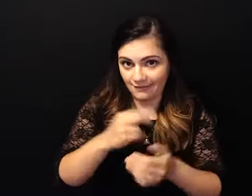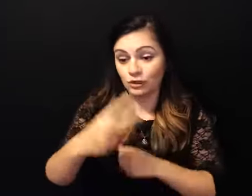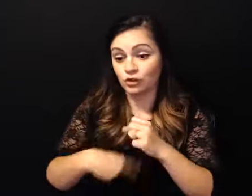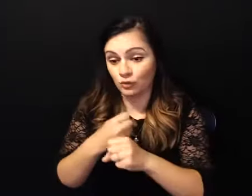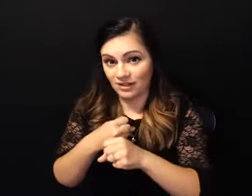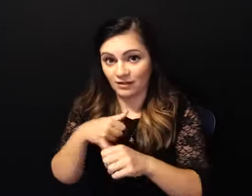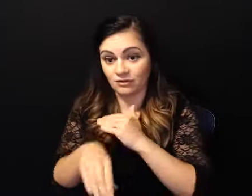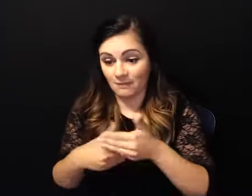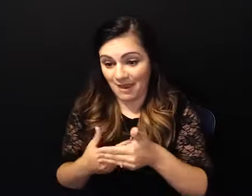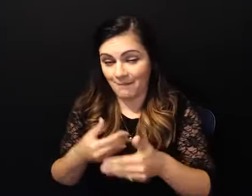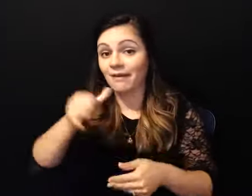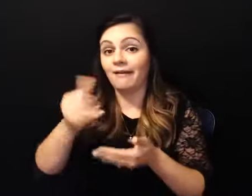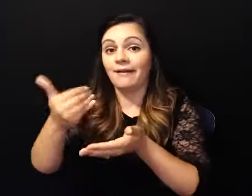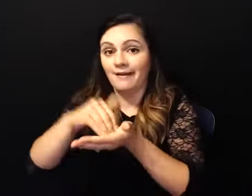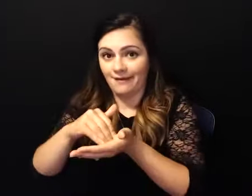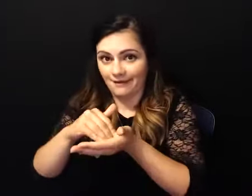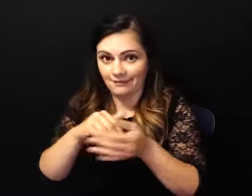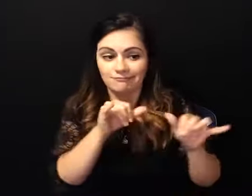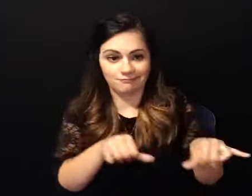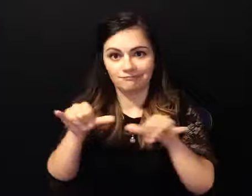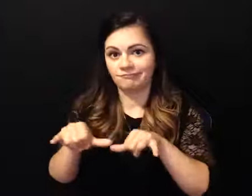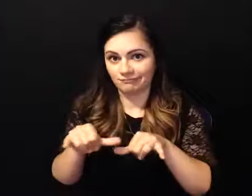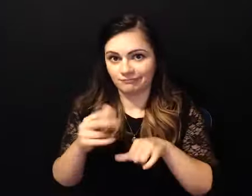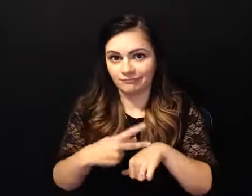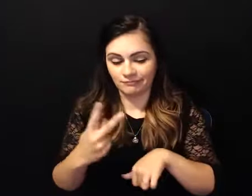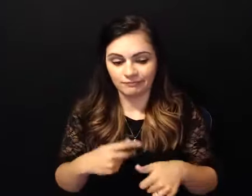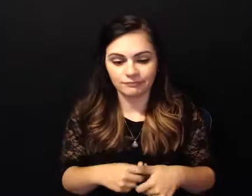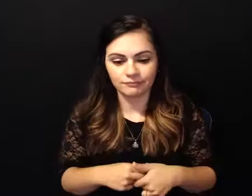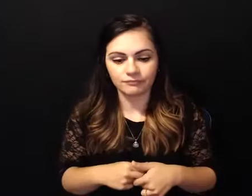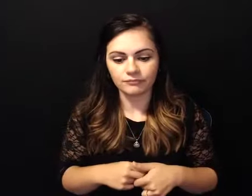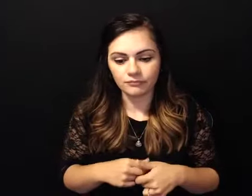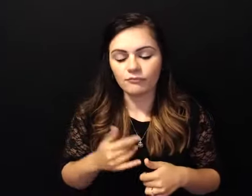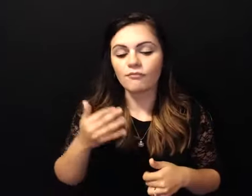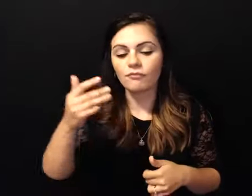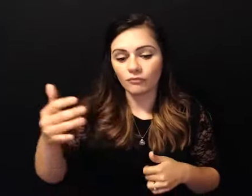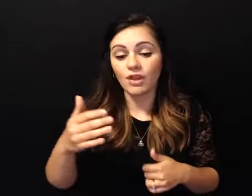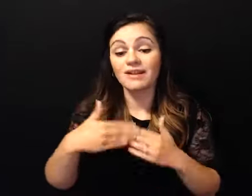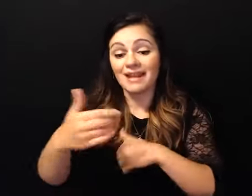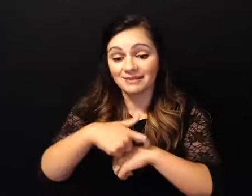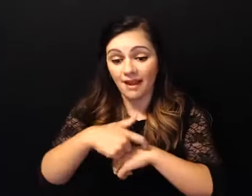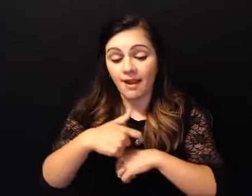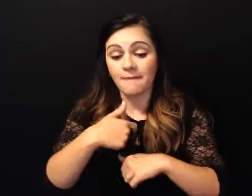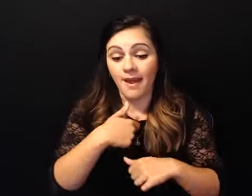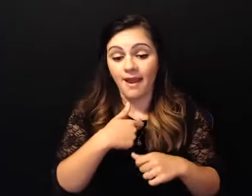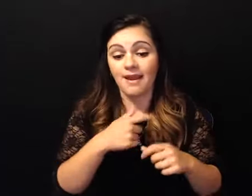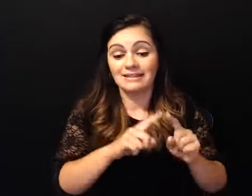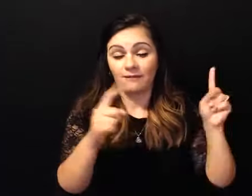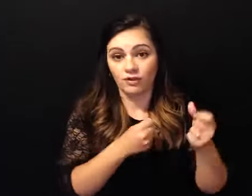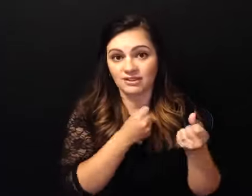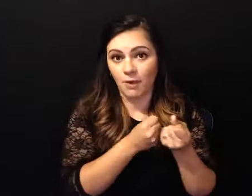anonymous and um i've got a different sponsor at this time i went at this time when i got sober i went to a meeting at oak